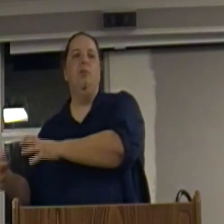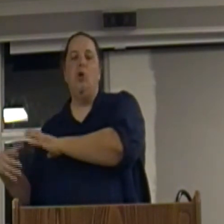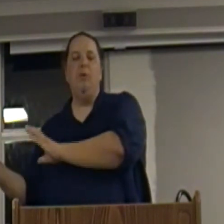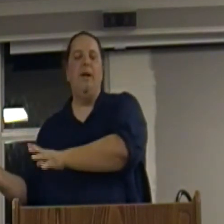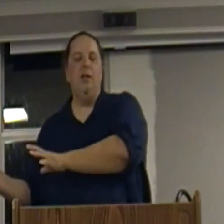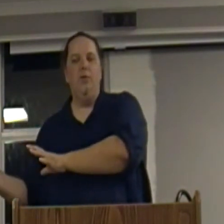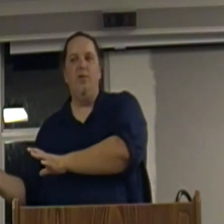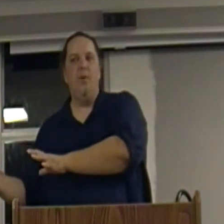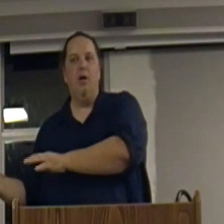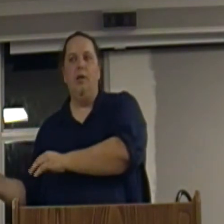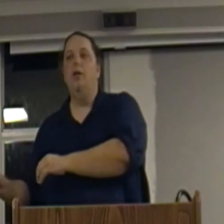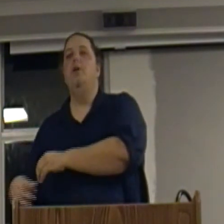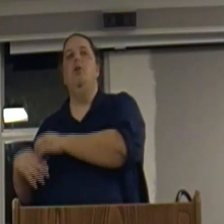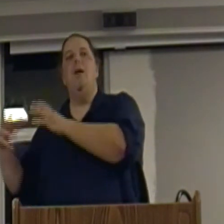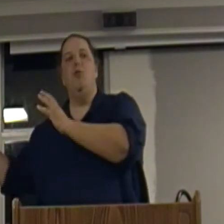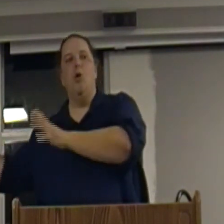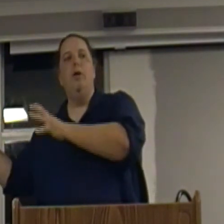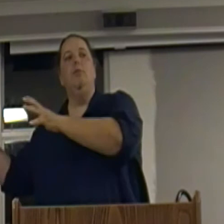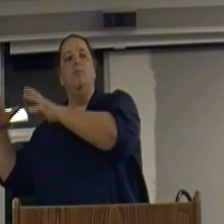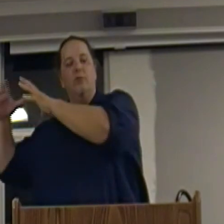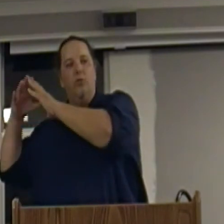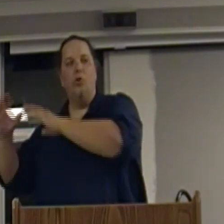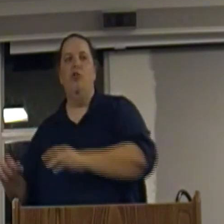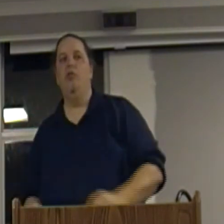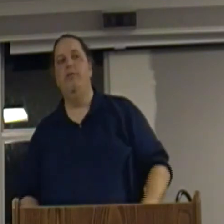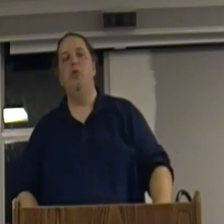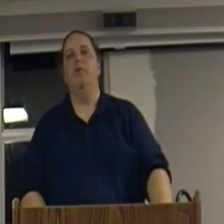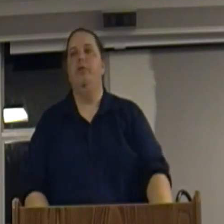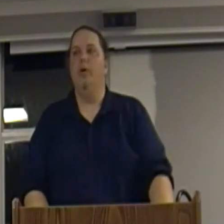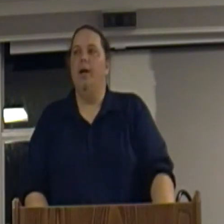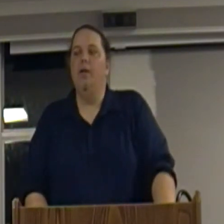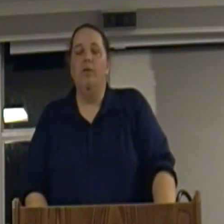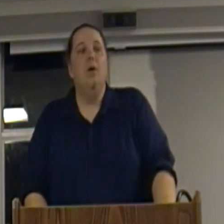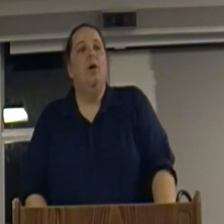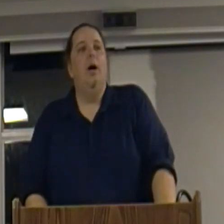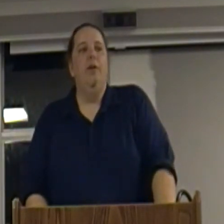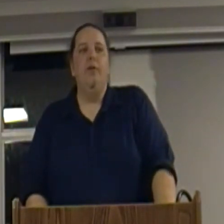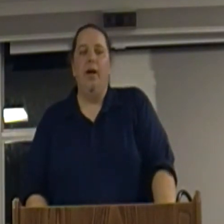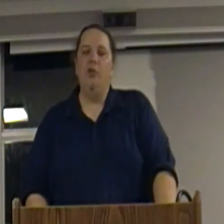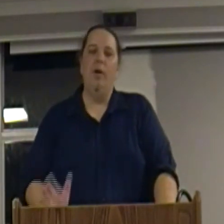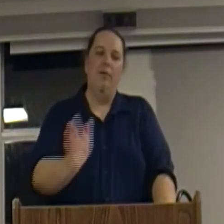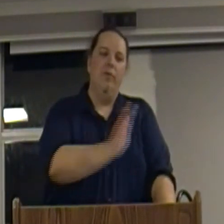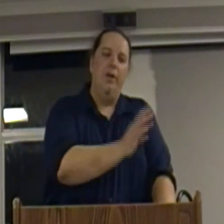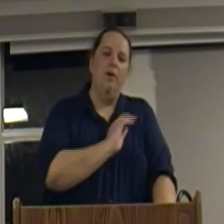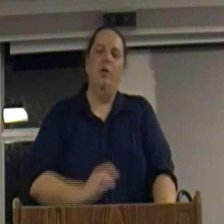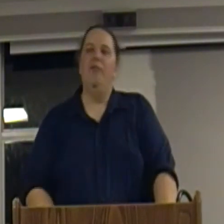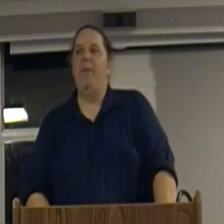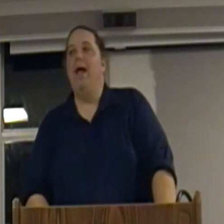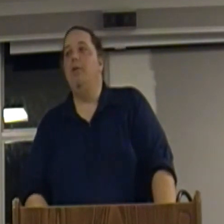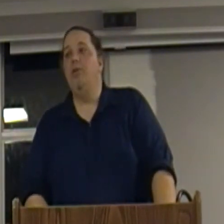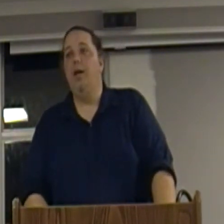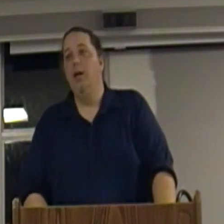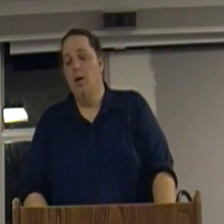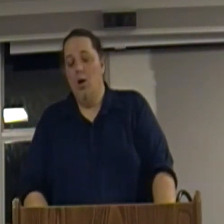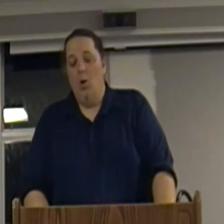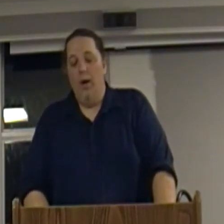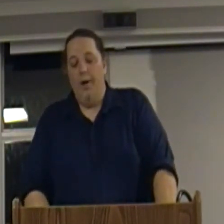normal mechanism in the market you have growing fortunes in fewer and fewer hands on the other hand you have over here you have banks saying well